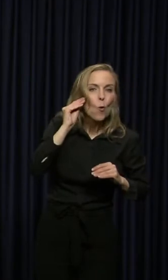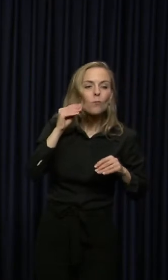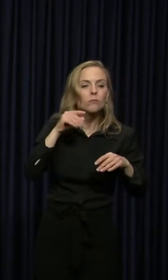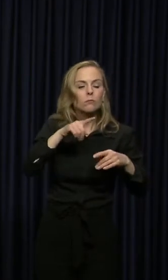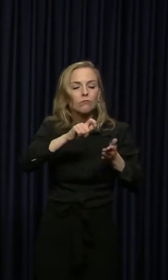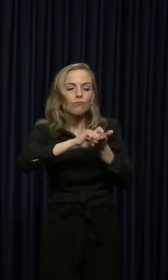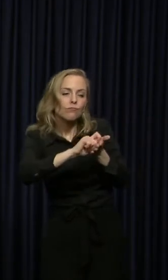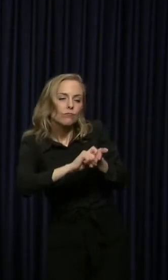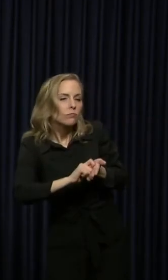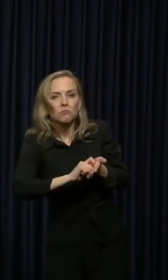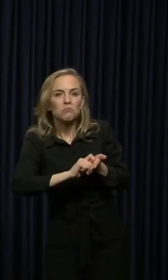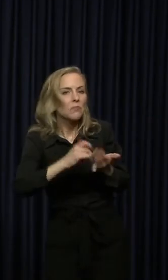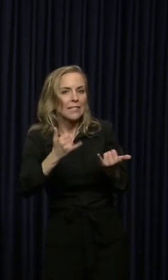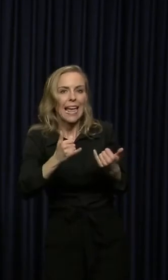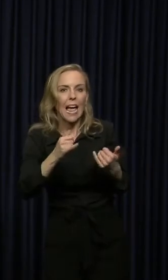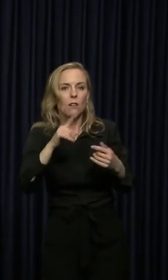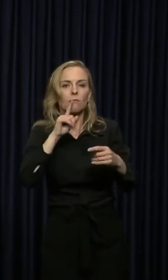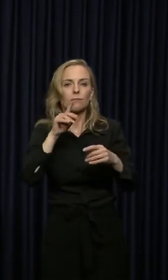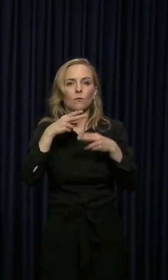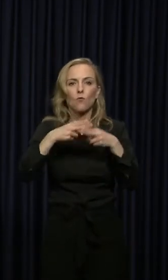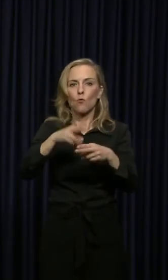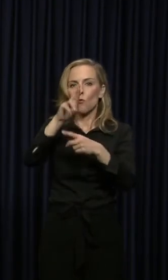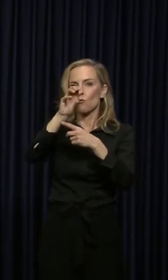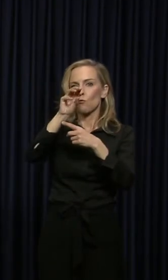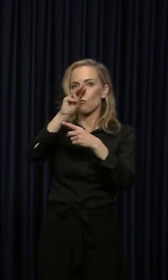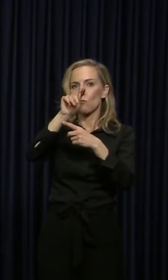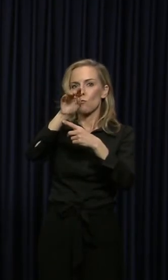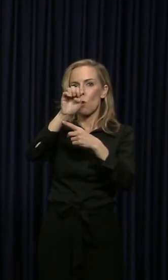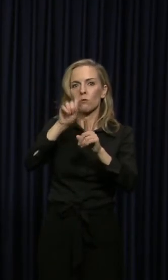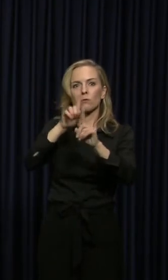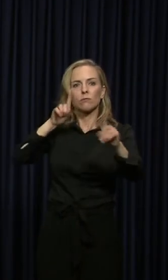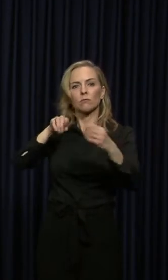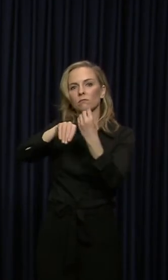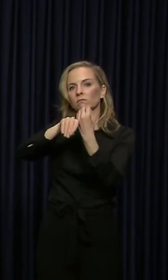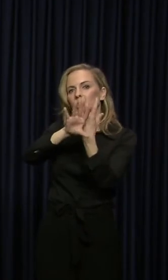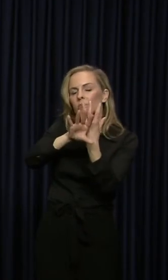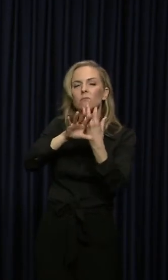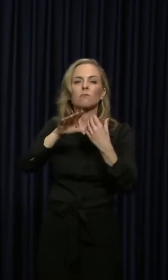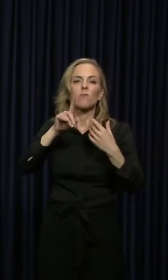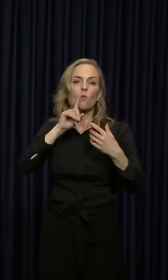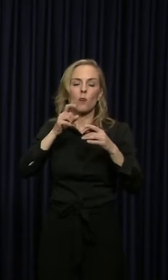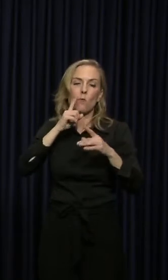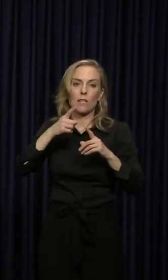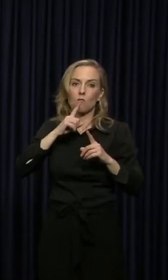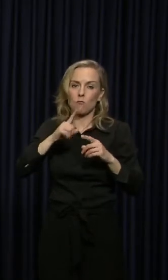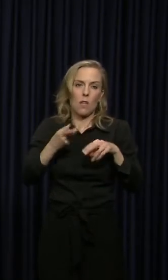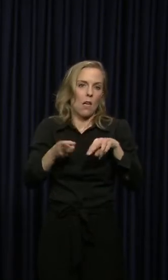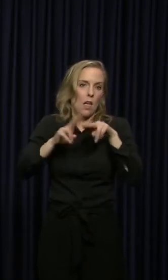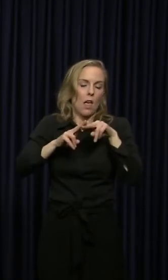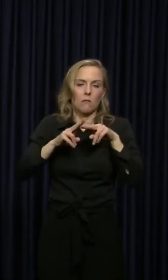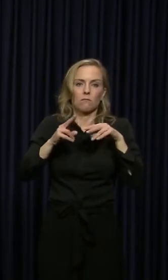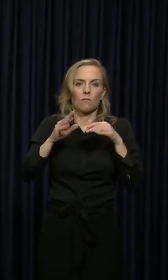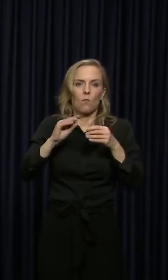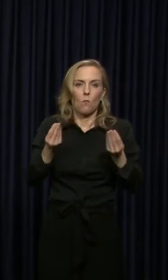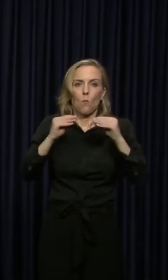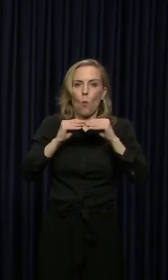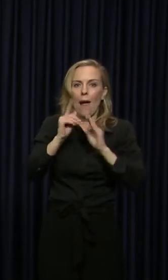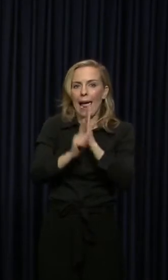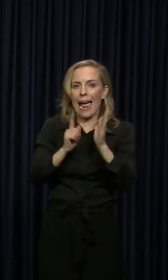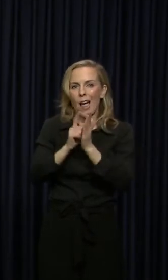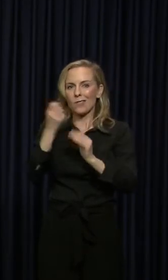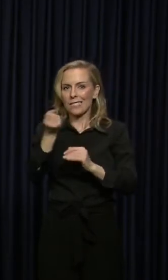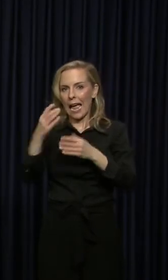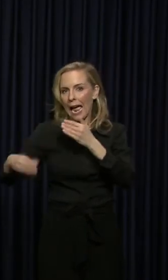remotely. We held our first Saturday hours. We are expanding our hours for everyone, uh, throughout next week.